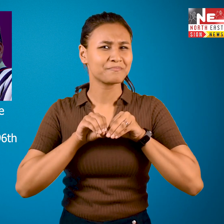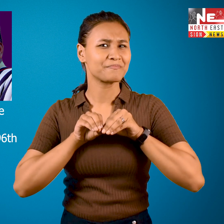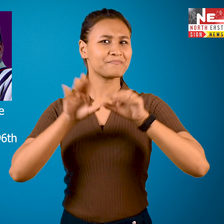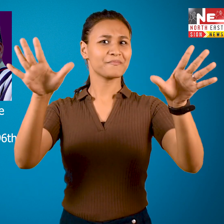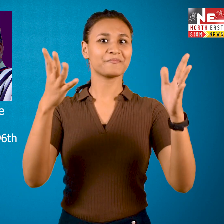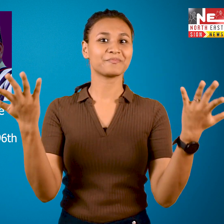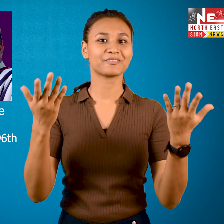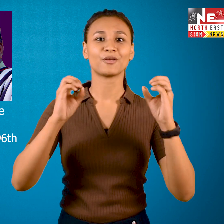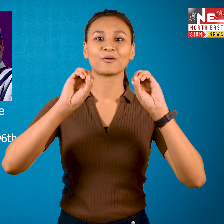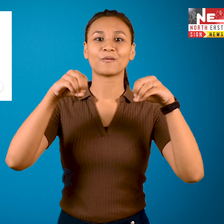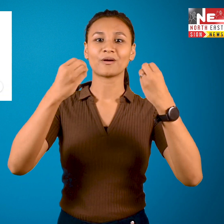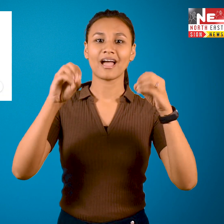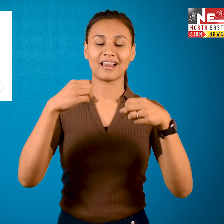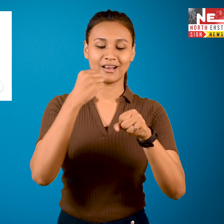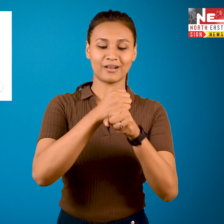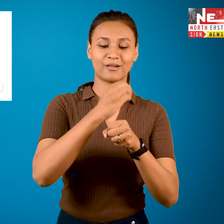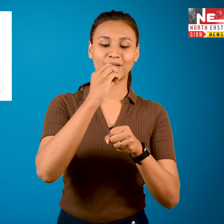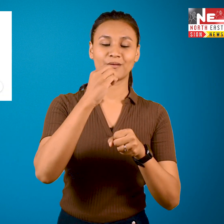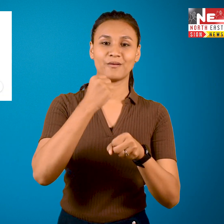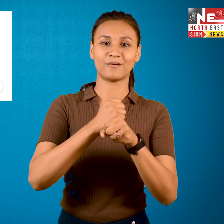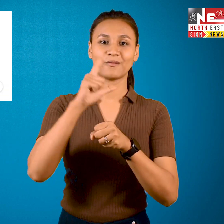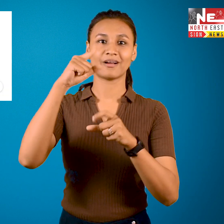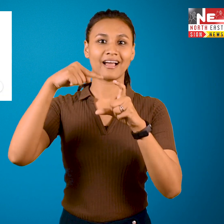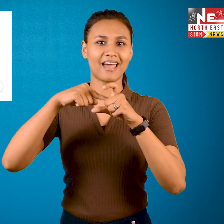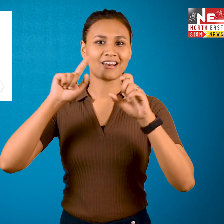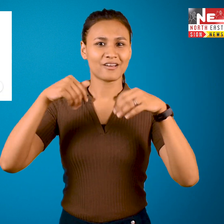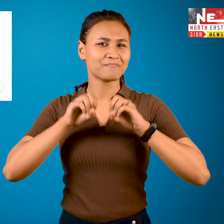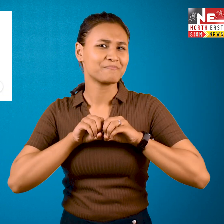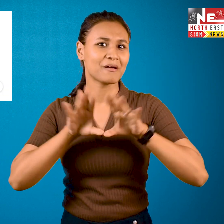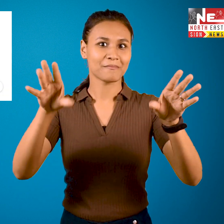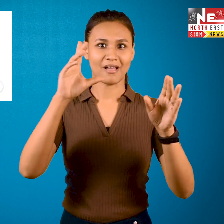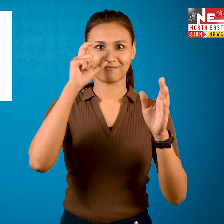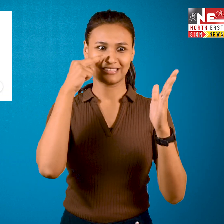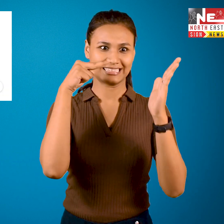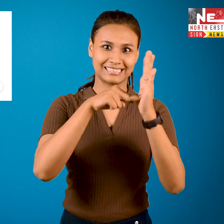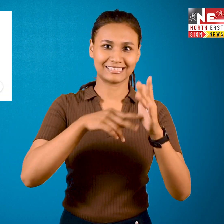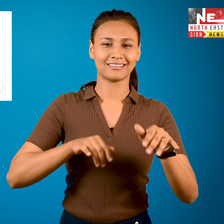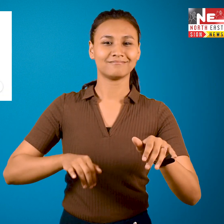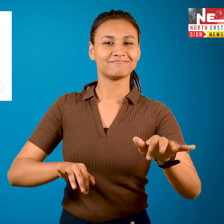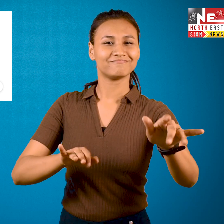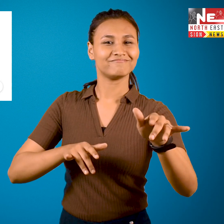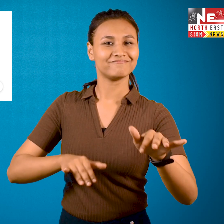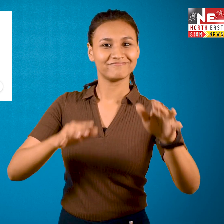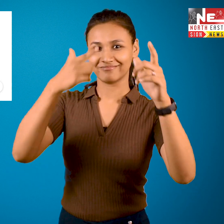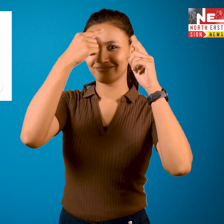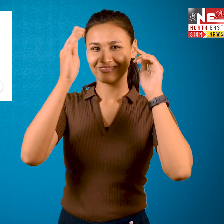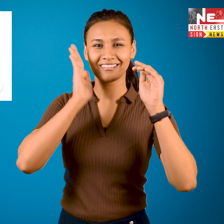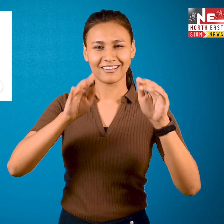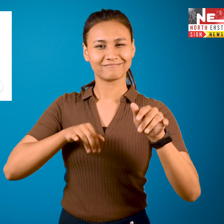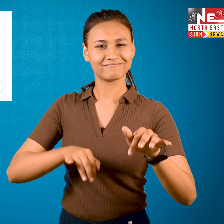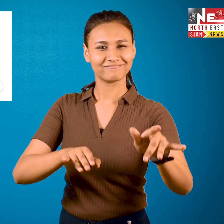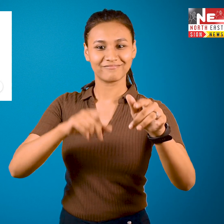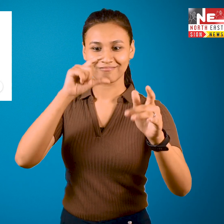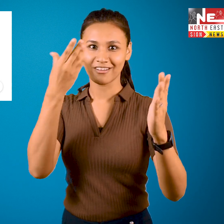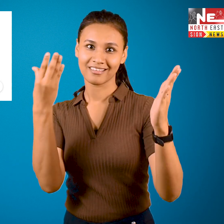Google is also celebrating the 96th birth anniversary of legendary singer Dr. Bhupen